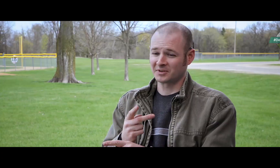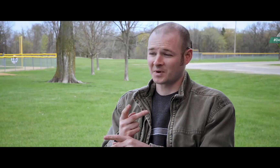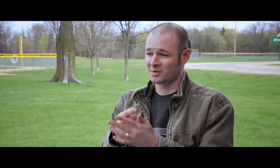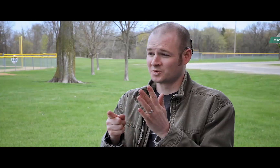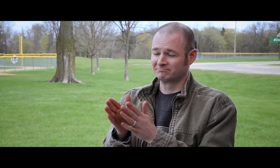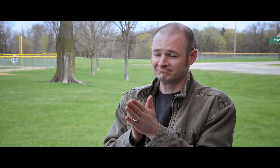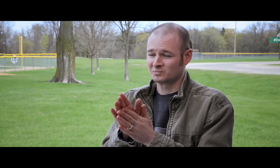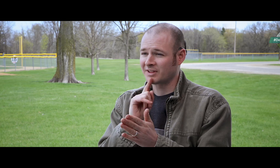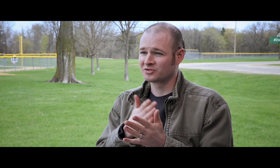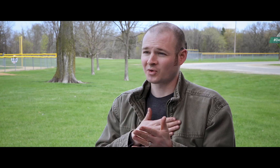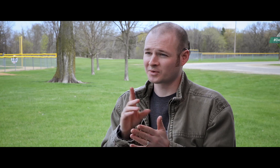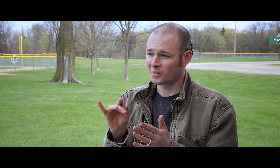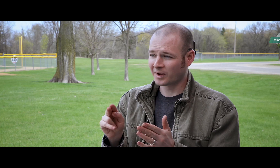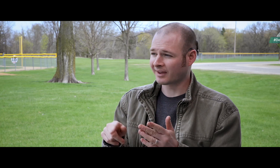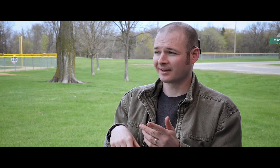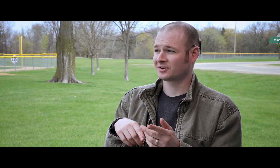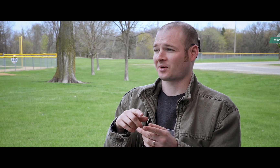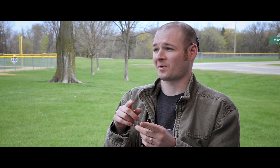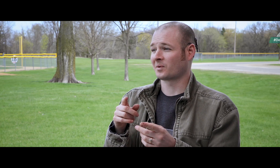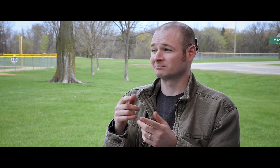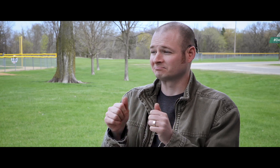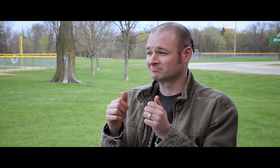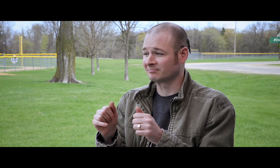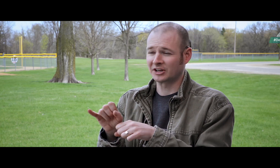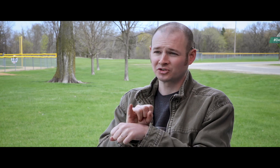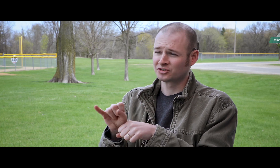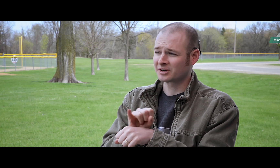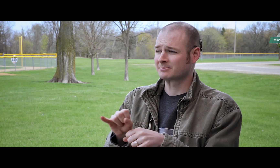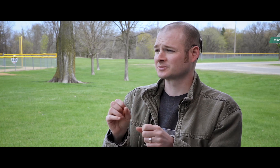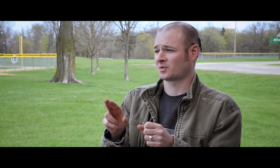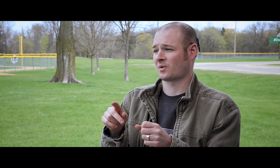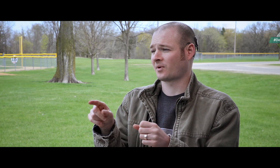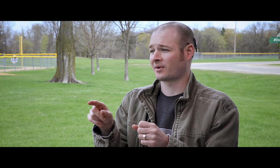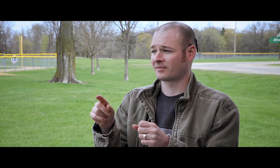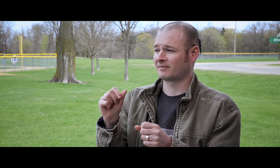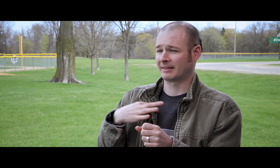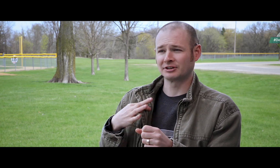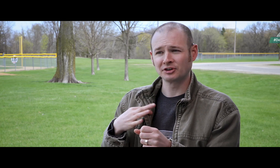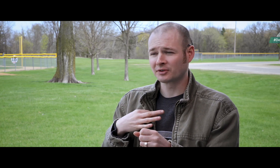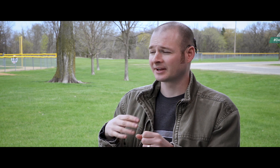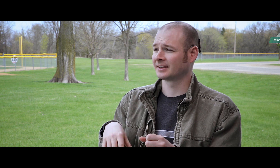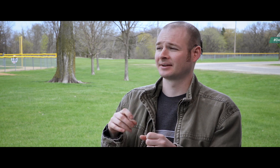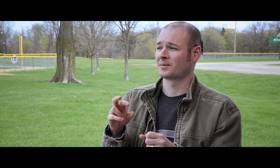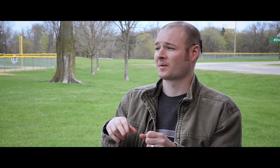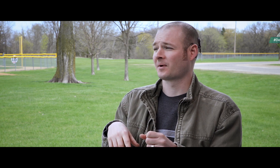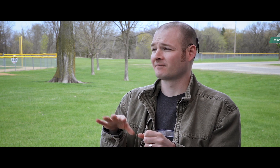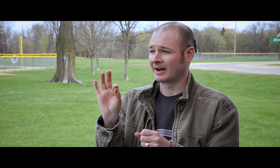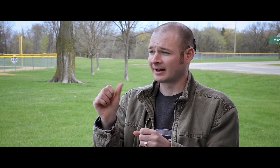Figure out what motivates you and what you truly enjoy doing. Try a variety of internships. Volunteer. Find a deaf professional